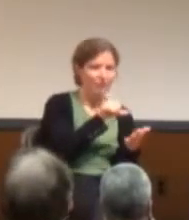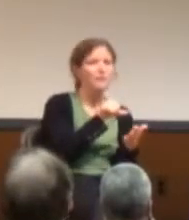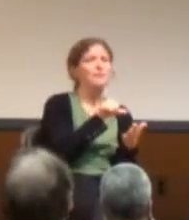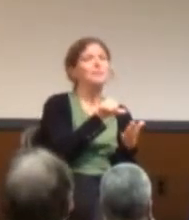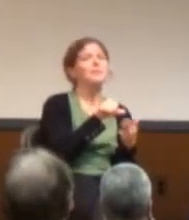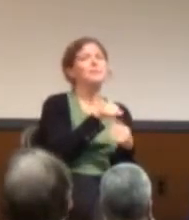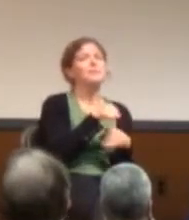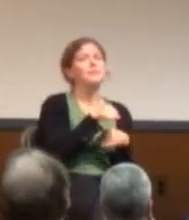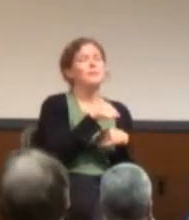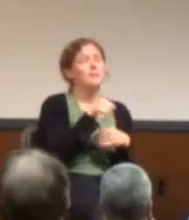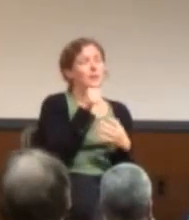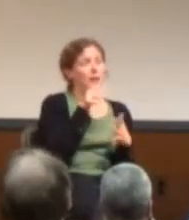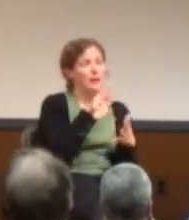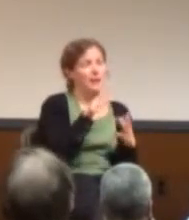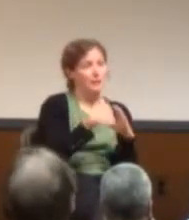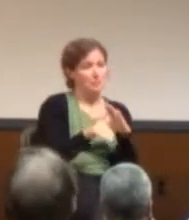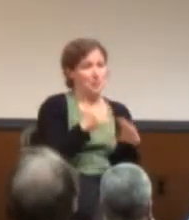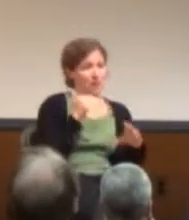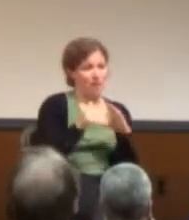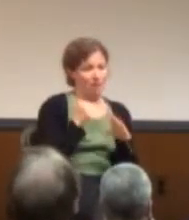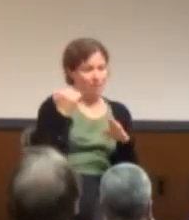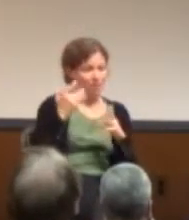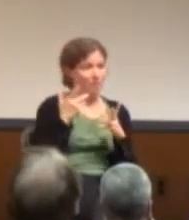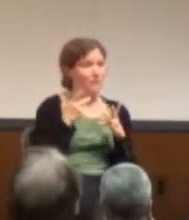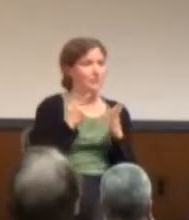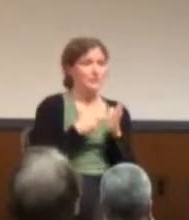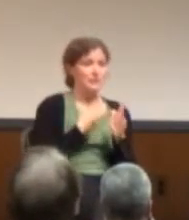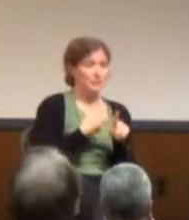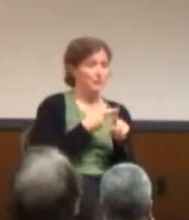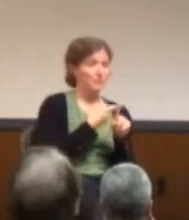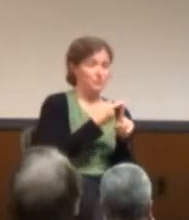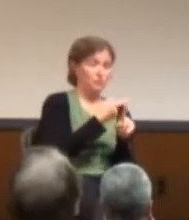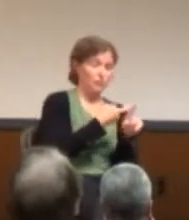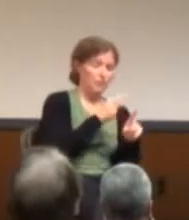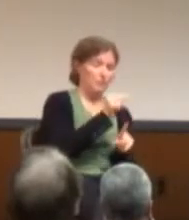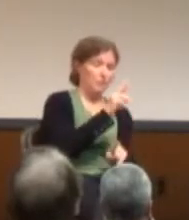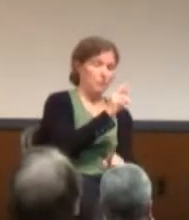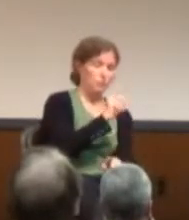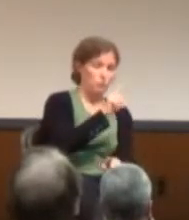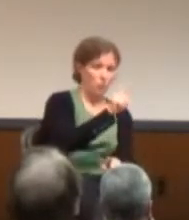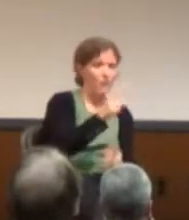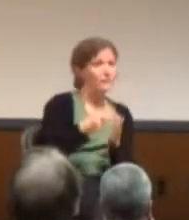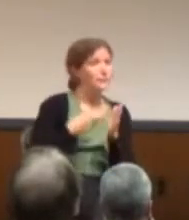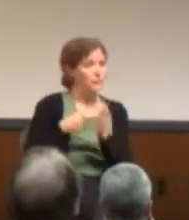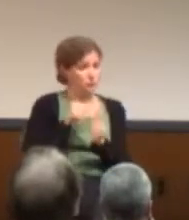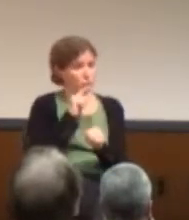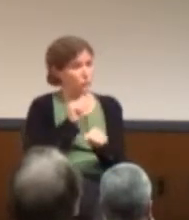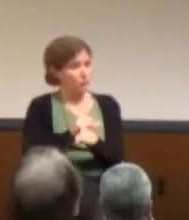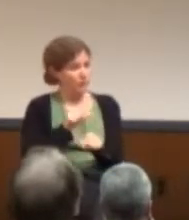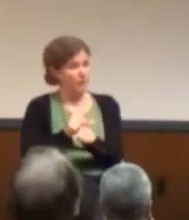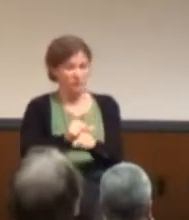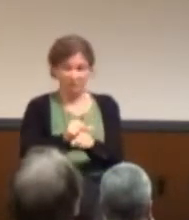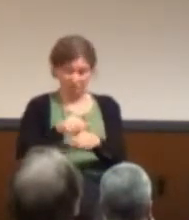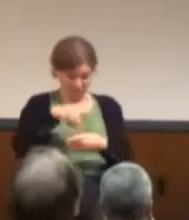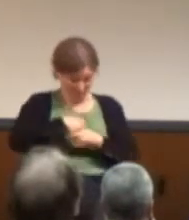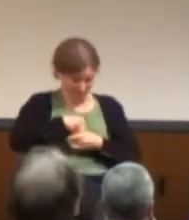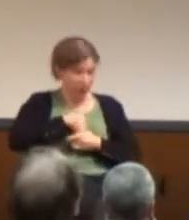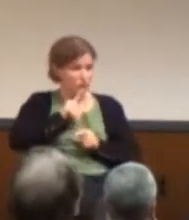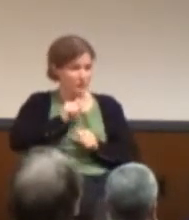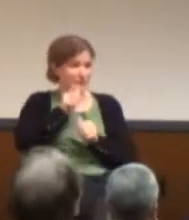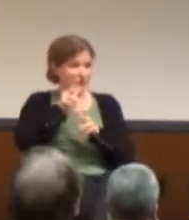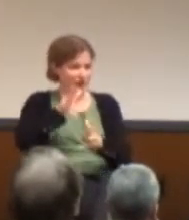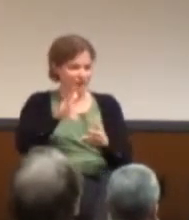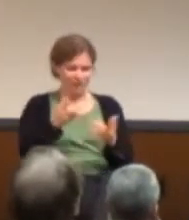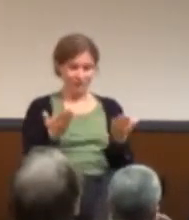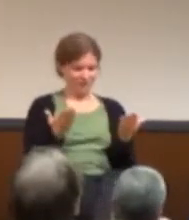When I read my hate mail, which sometimes it's from a troll, and sometimes it's from somebody who's really just that hateful, sometimes it's